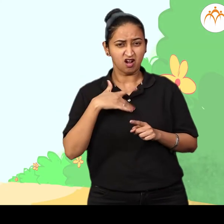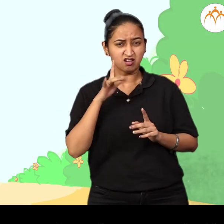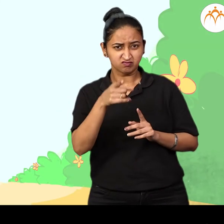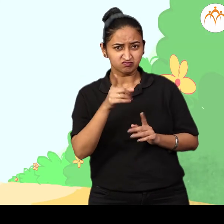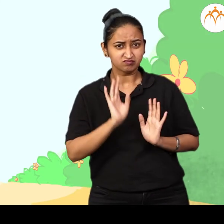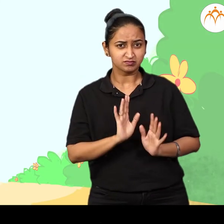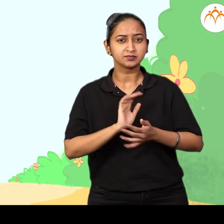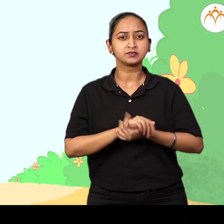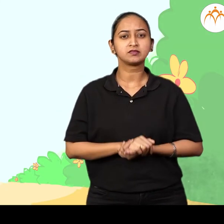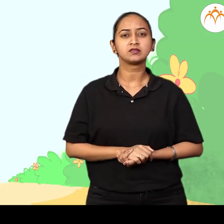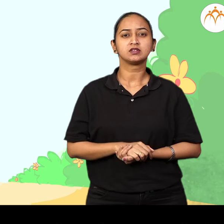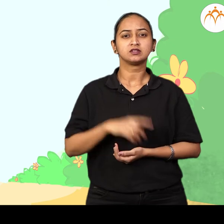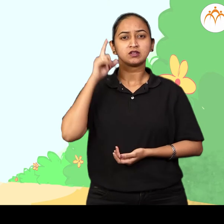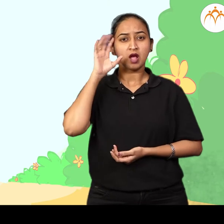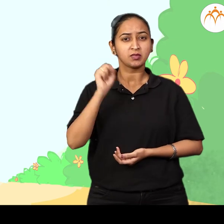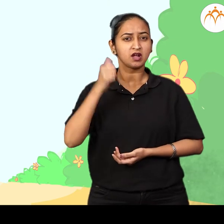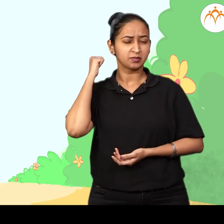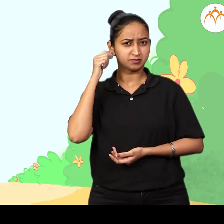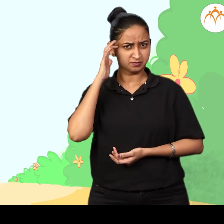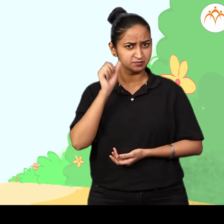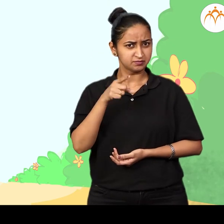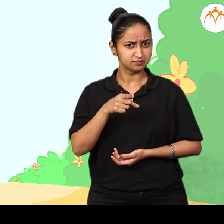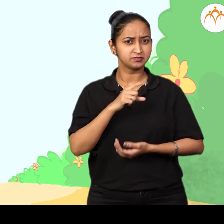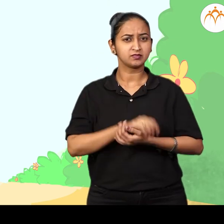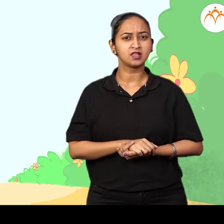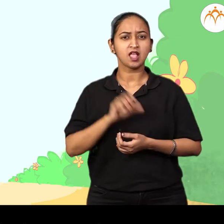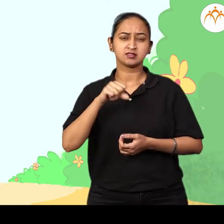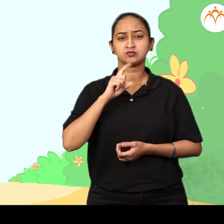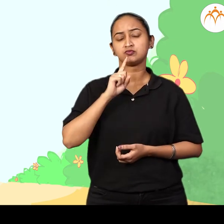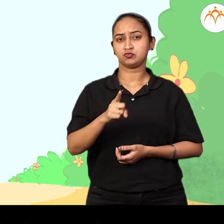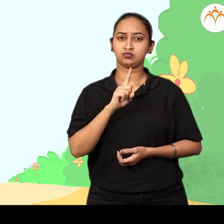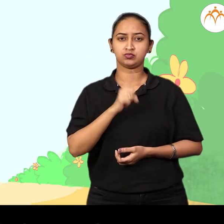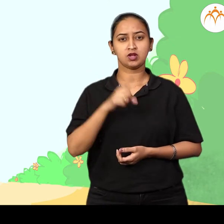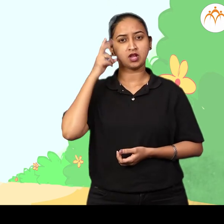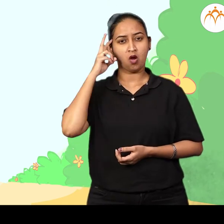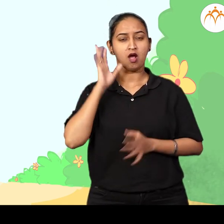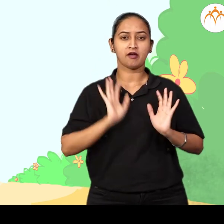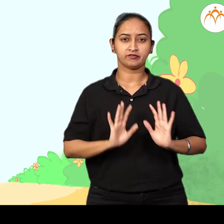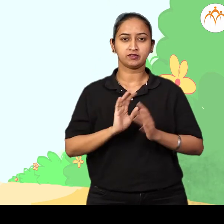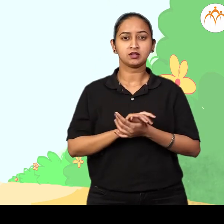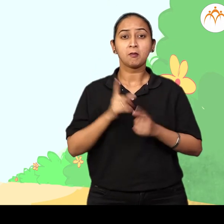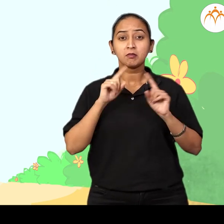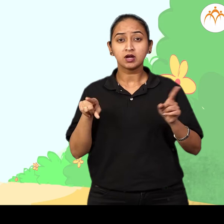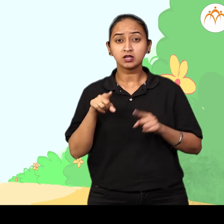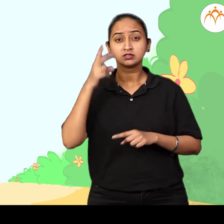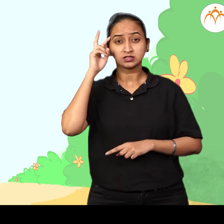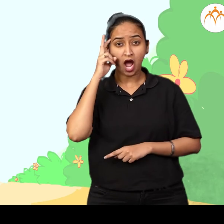questions in your mind? Think for a while. Yes, you definitely get them, but we do not